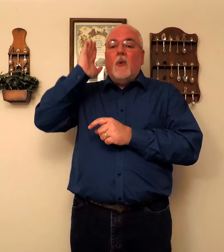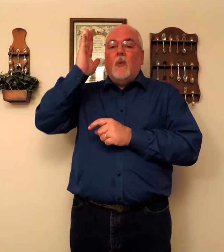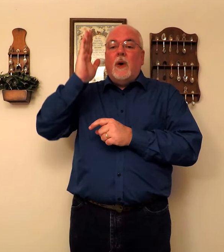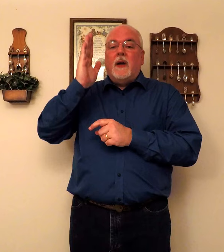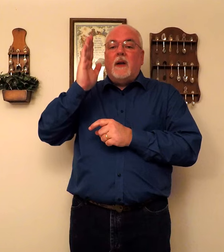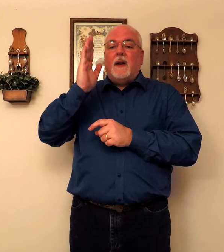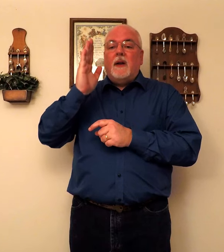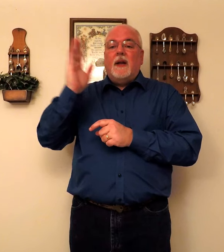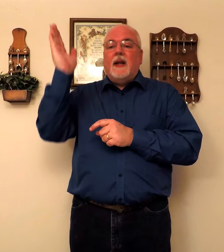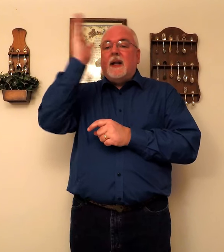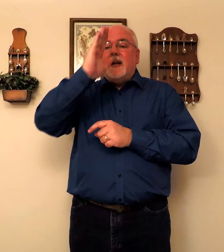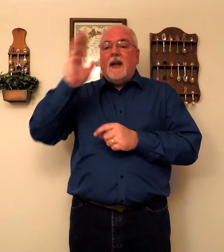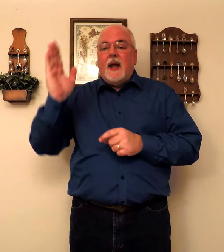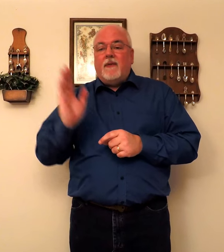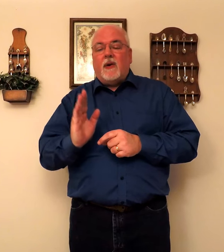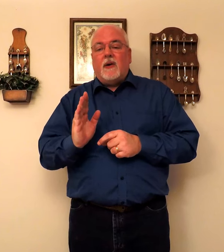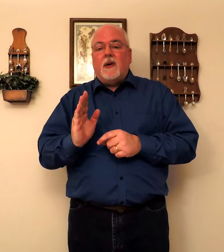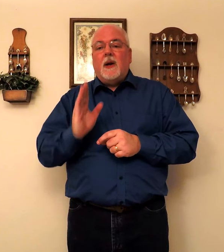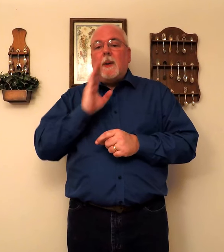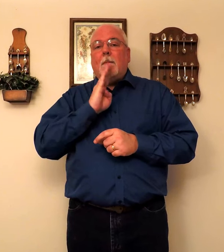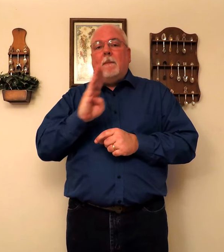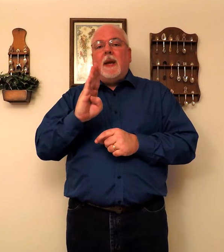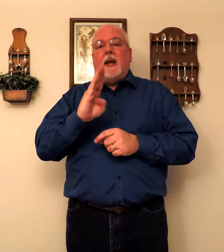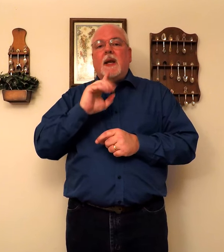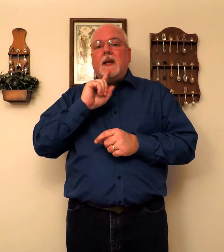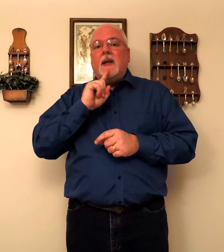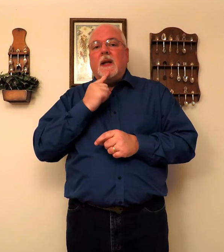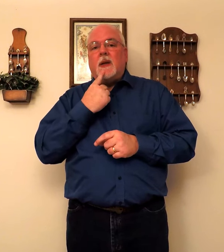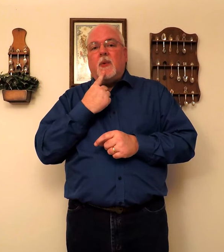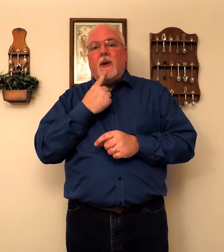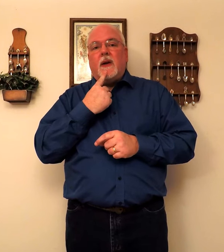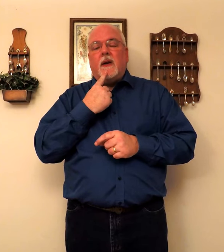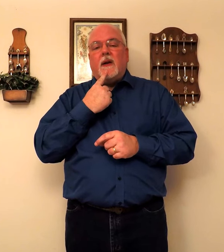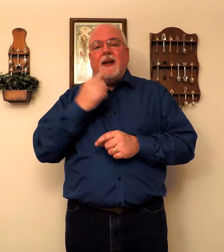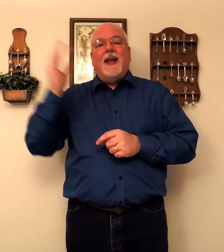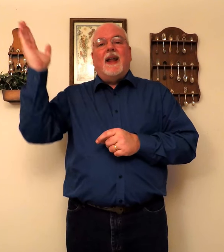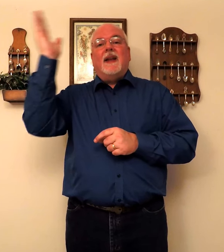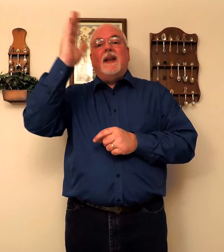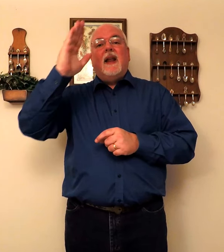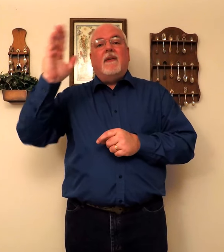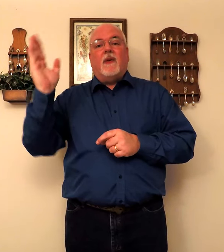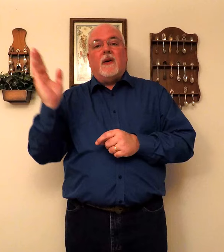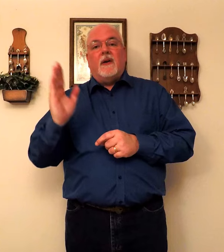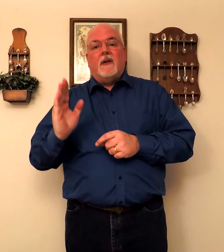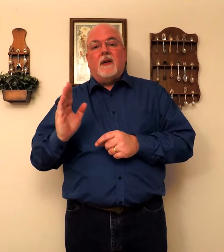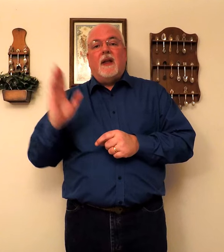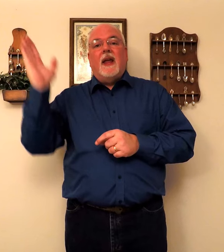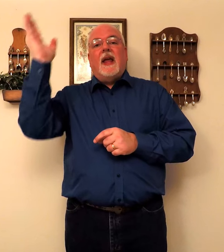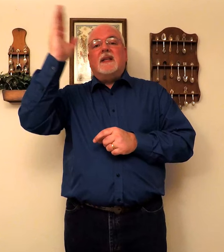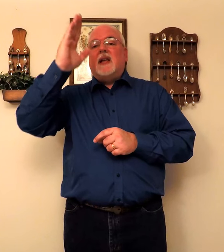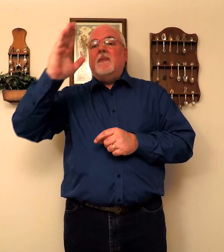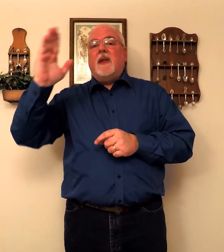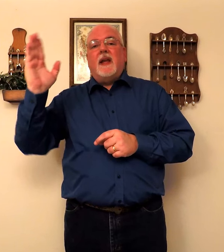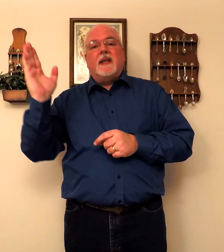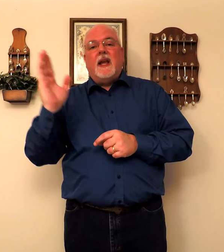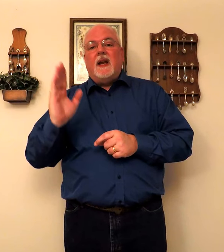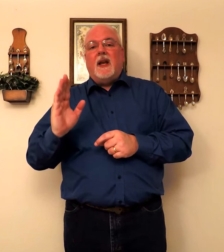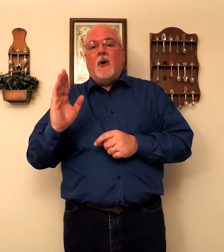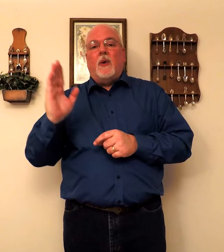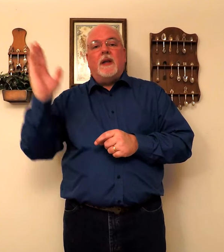Will. Never. Be. Disappointed. Never. Same thing as any. Only